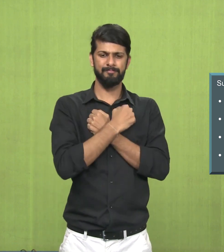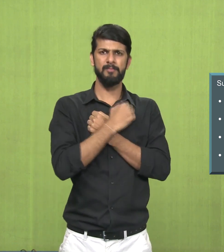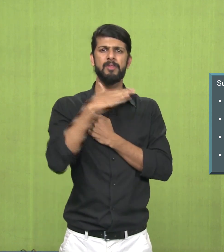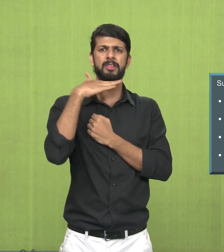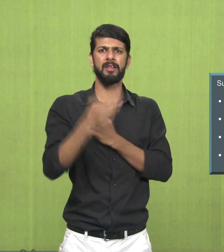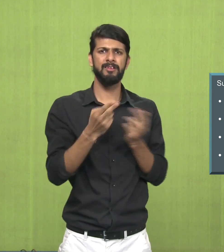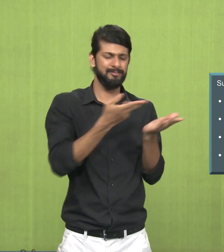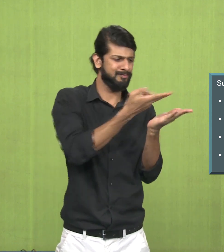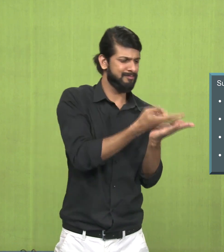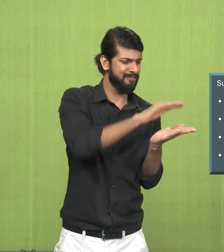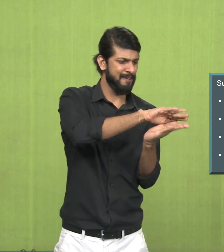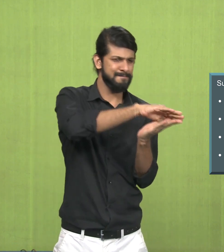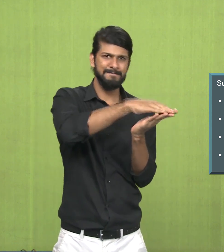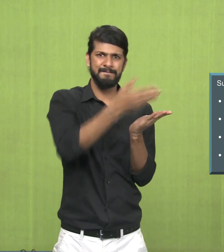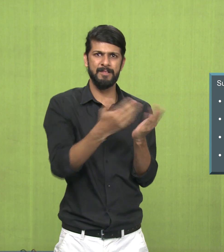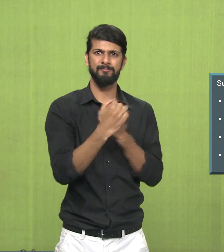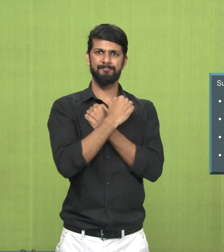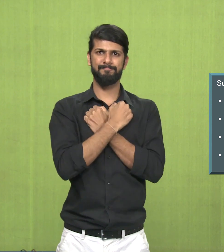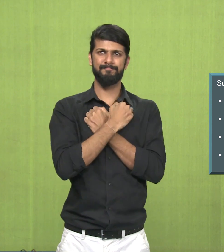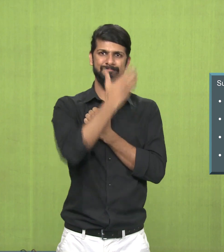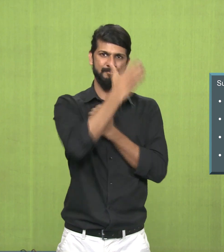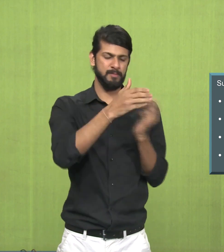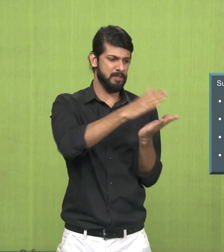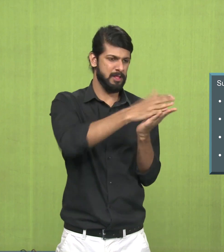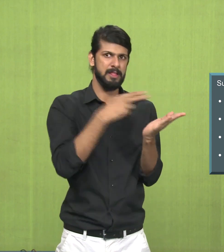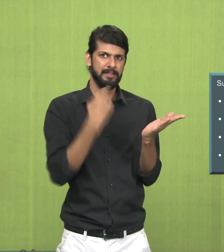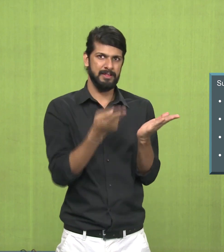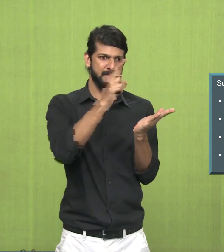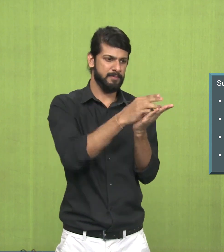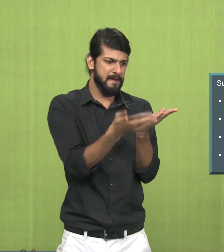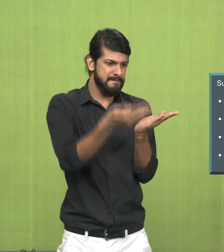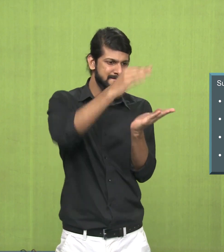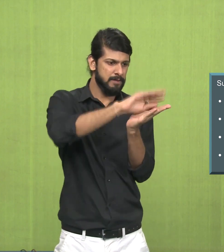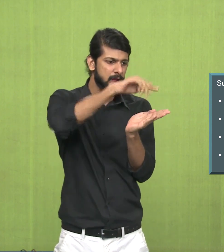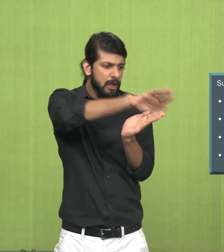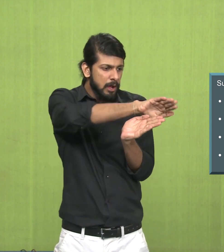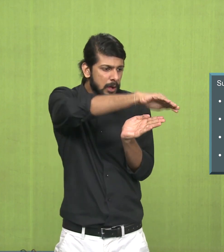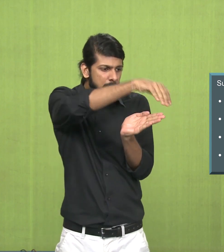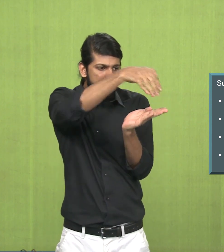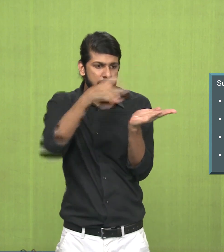Tempera paintings were found on the early Egyptian sarcophagi.